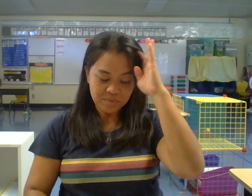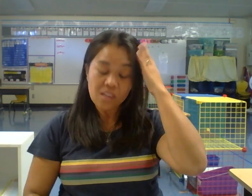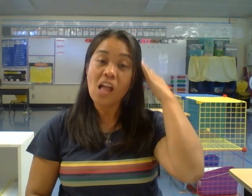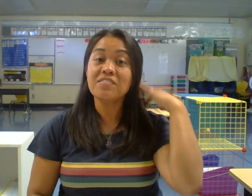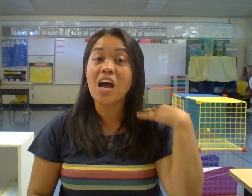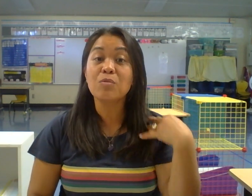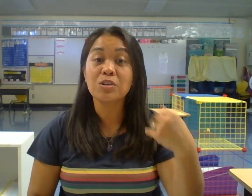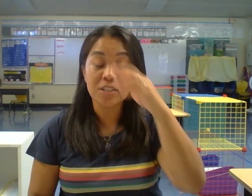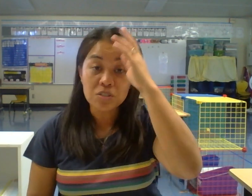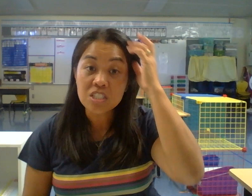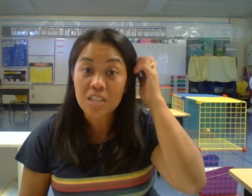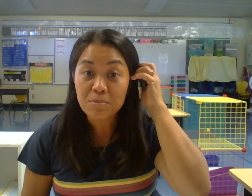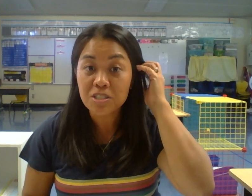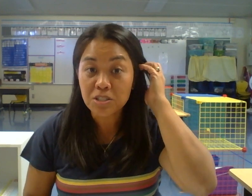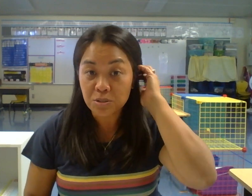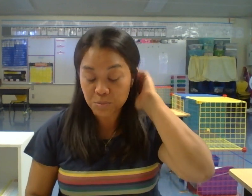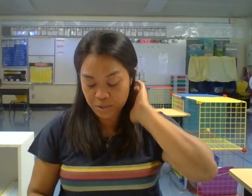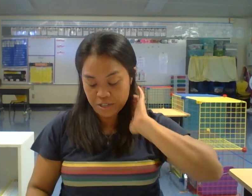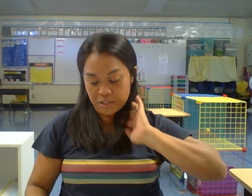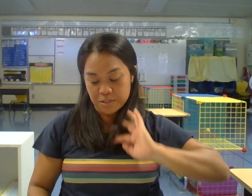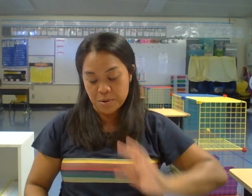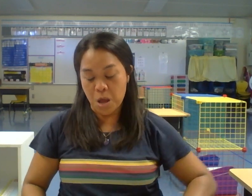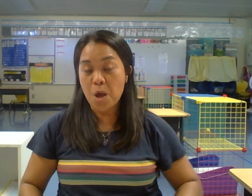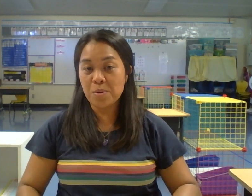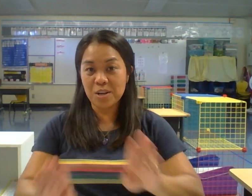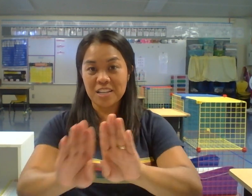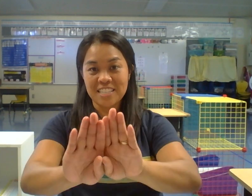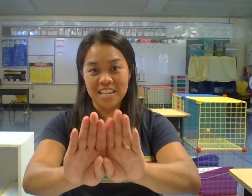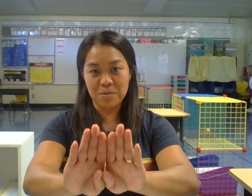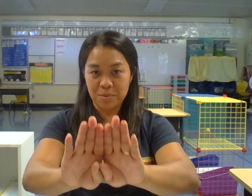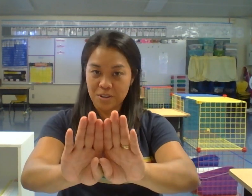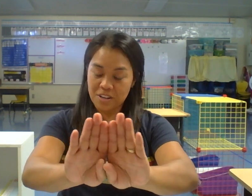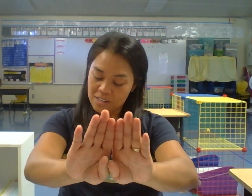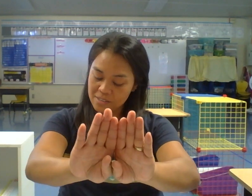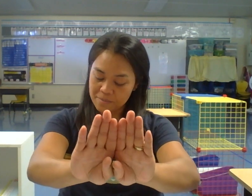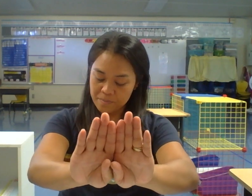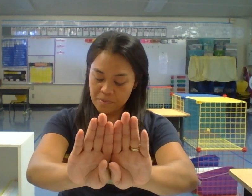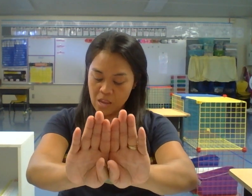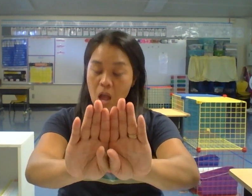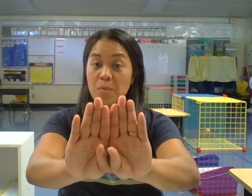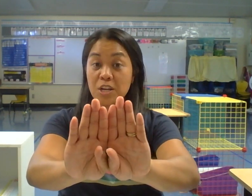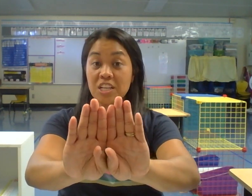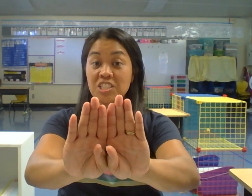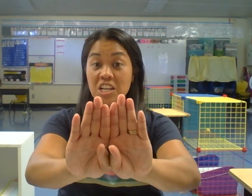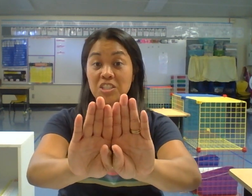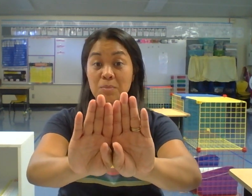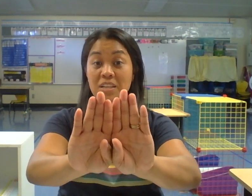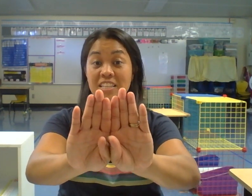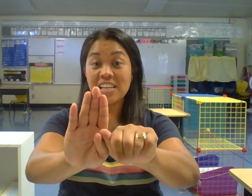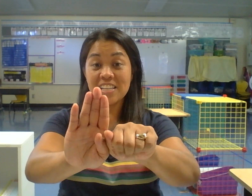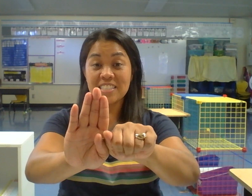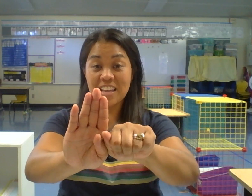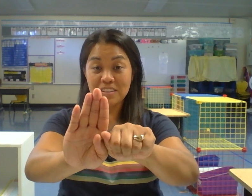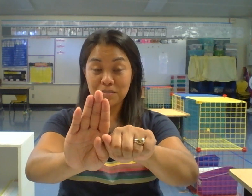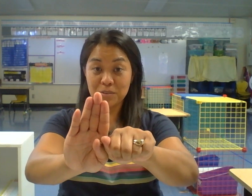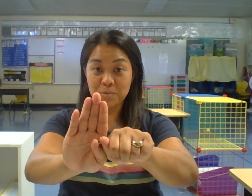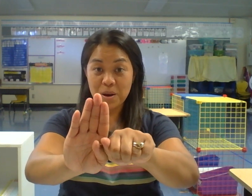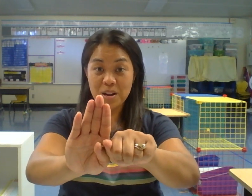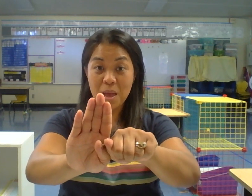Now we're going to substitute words. We're going to say a word. We're going to change the beginning sound of the word and